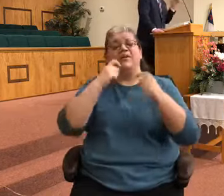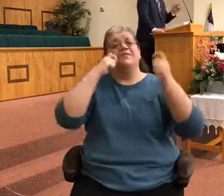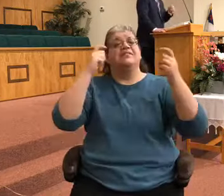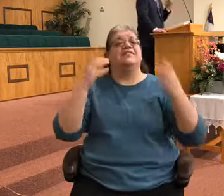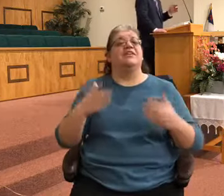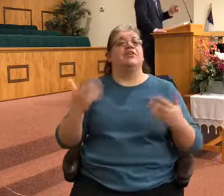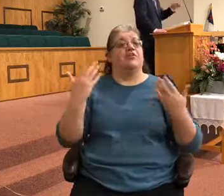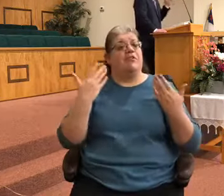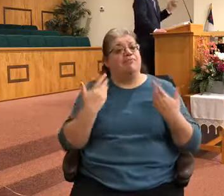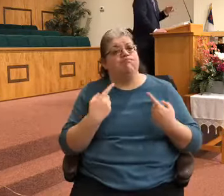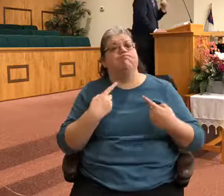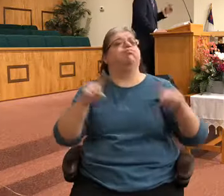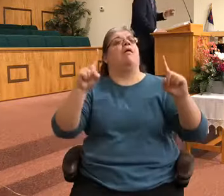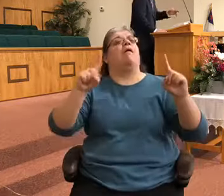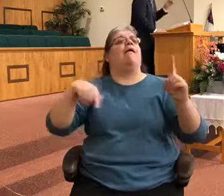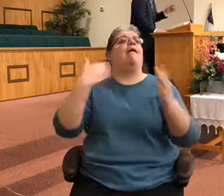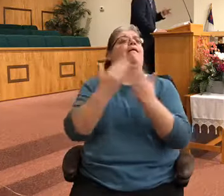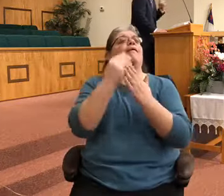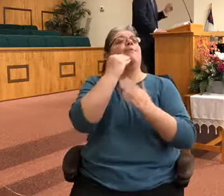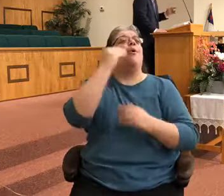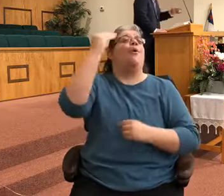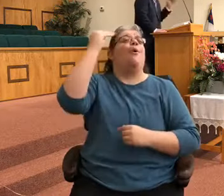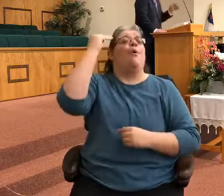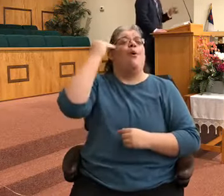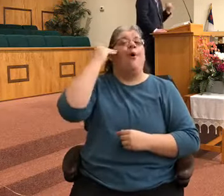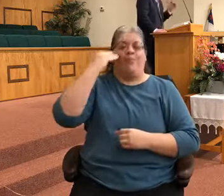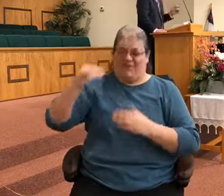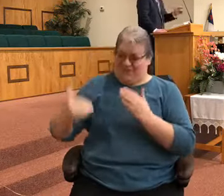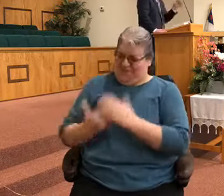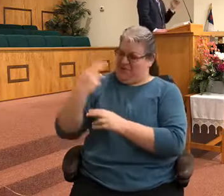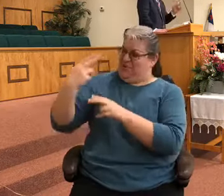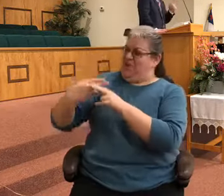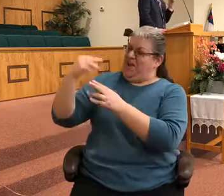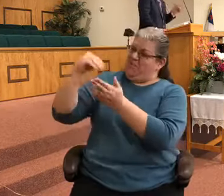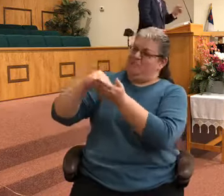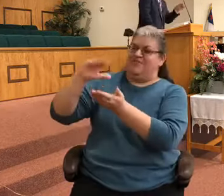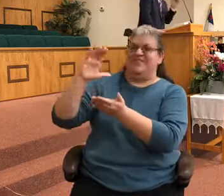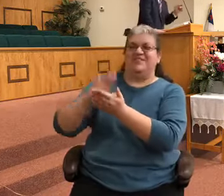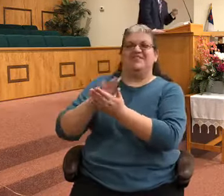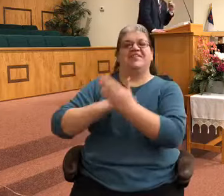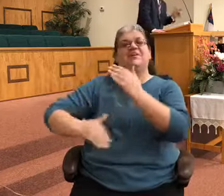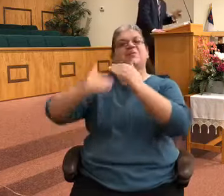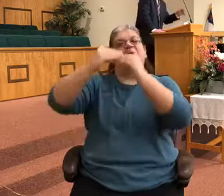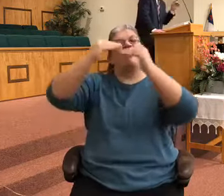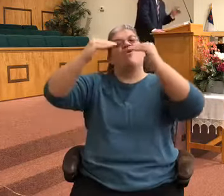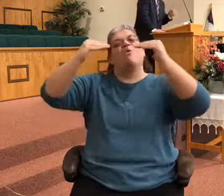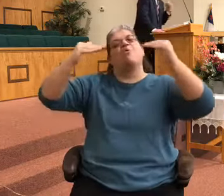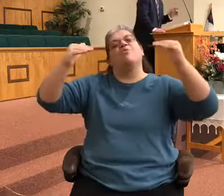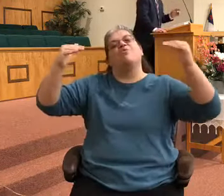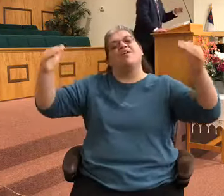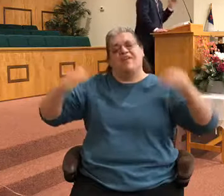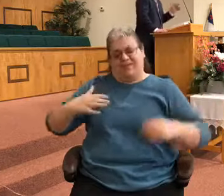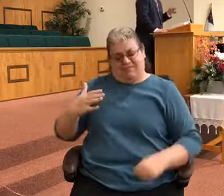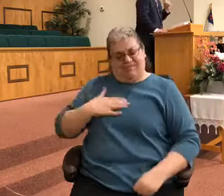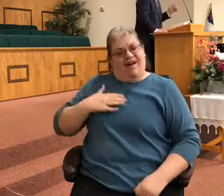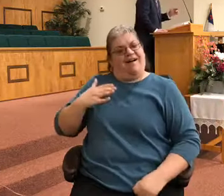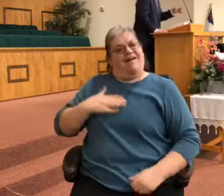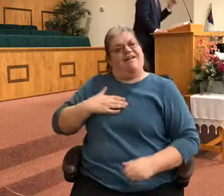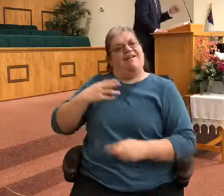has no more For there's a new day that I'm going And it's mine,